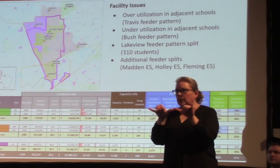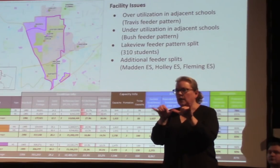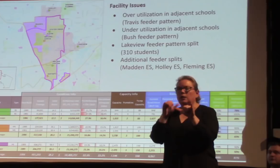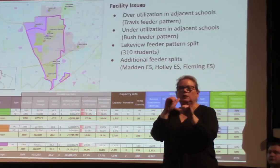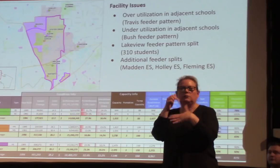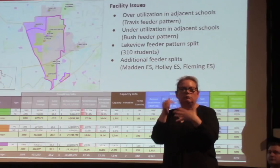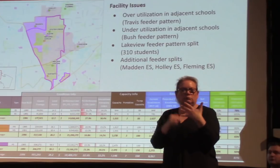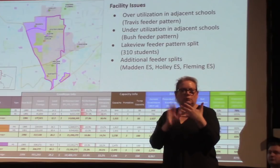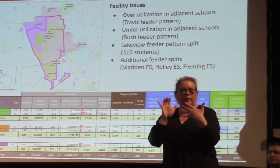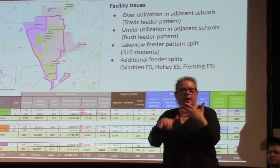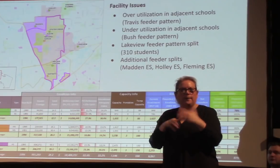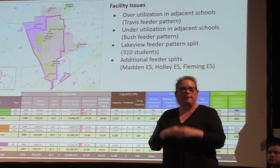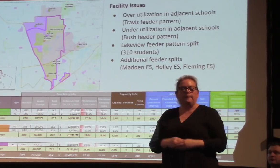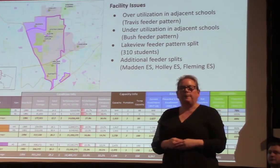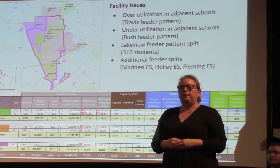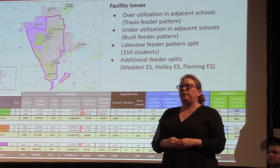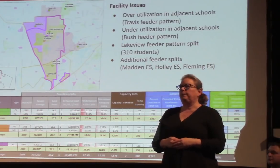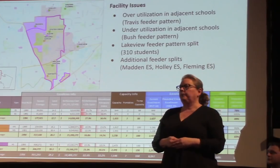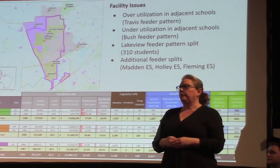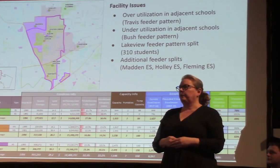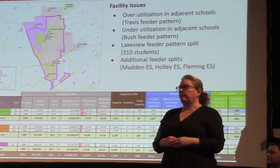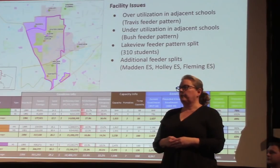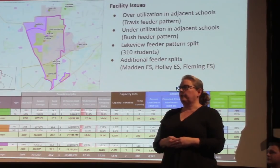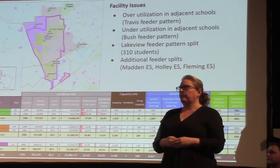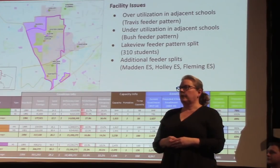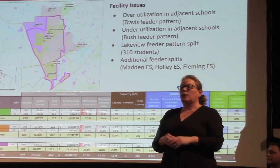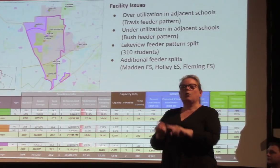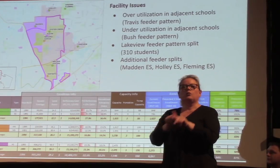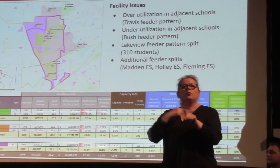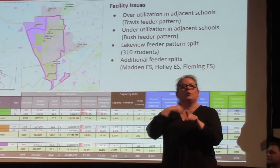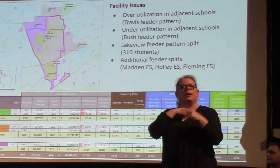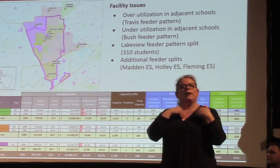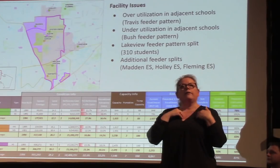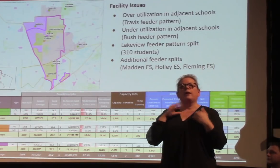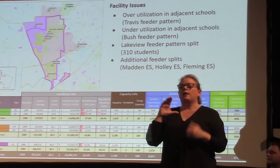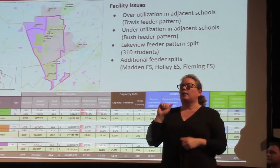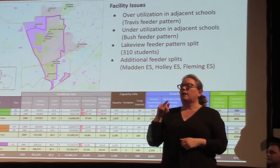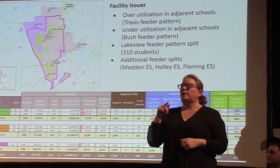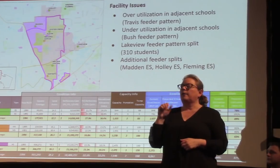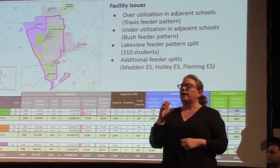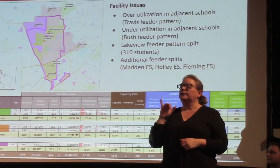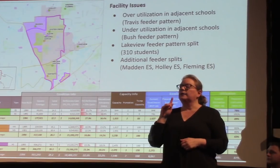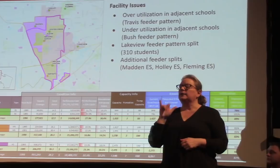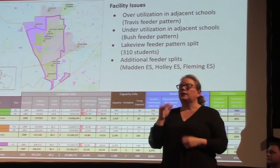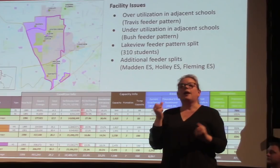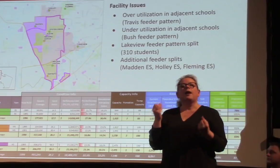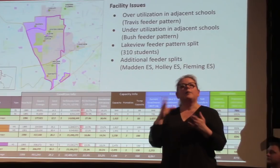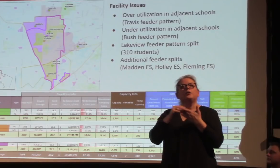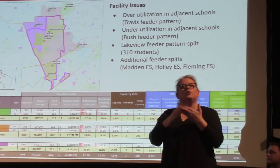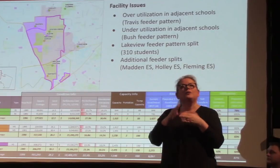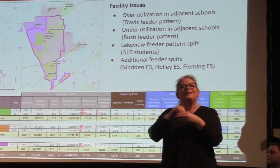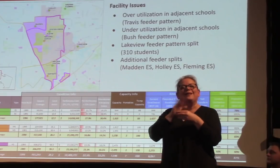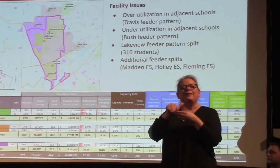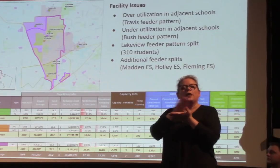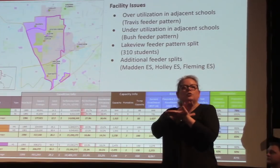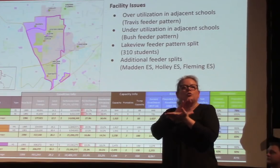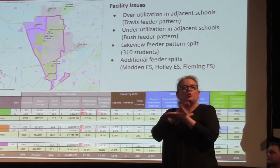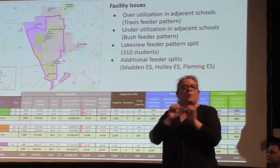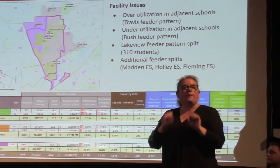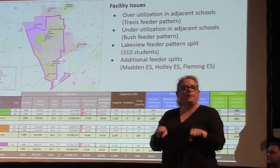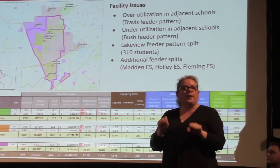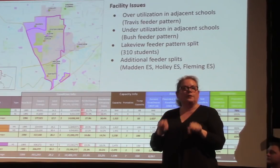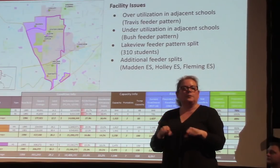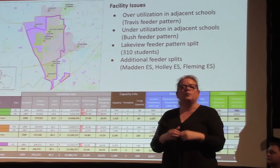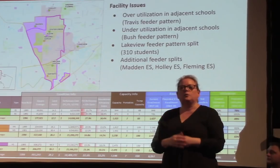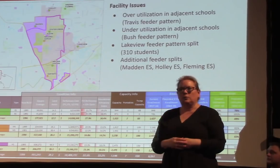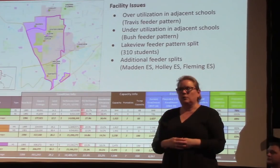are those Educational Adequacy components. Then we have our capacity. And again, this is only permanent capacity, but we're showing for reference the number of portable buildings in